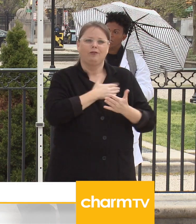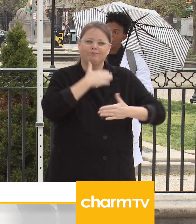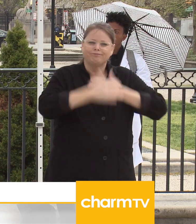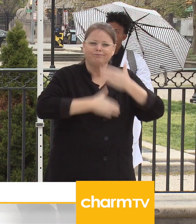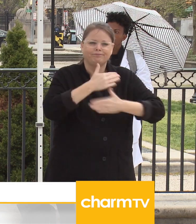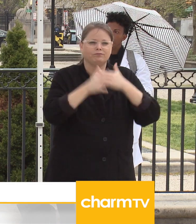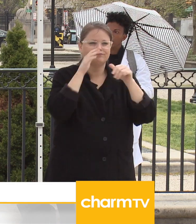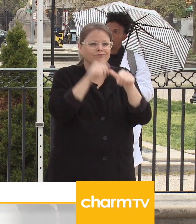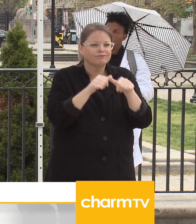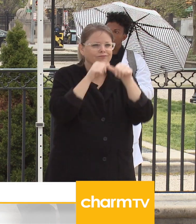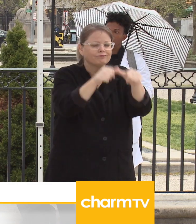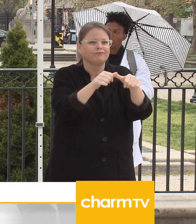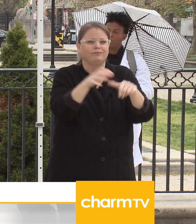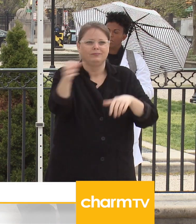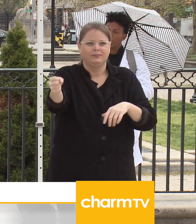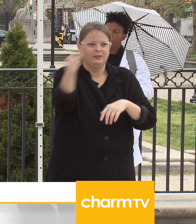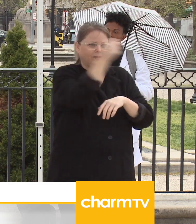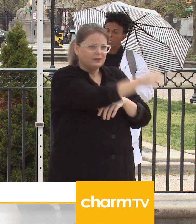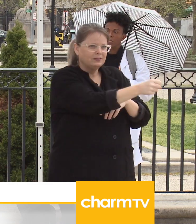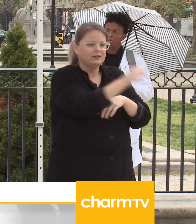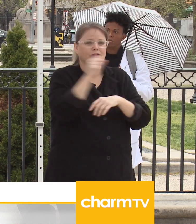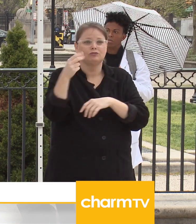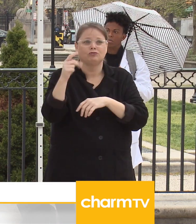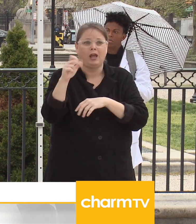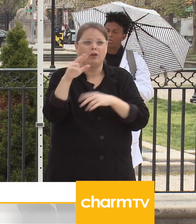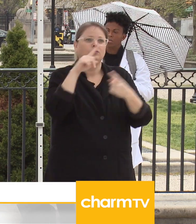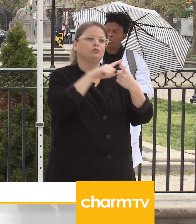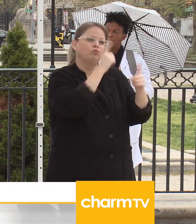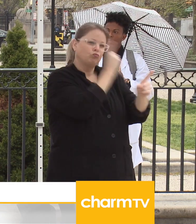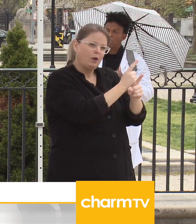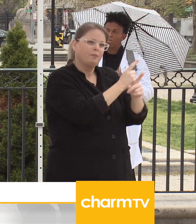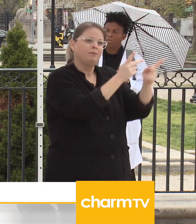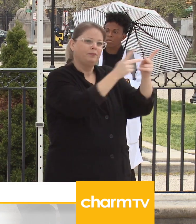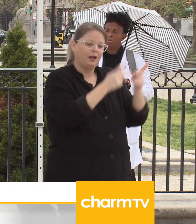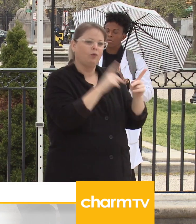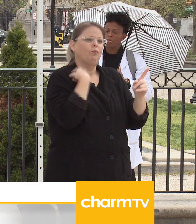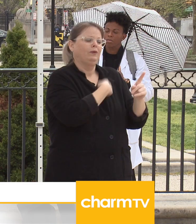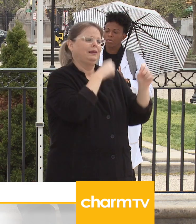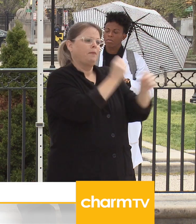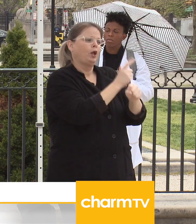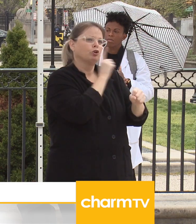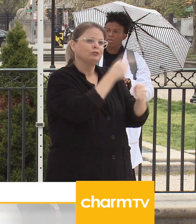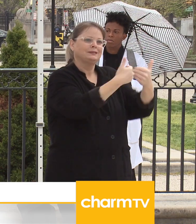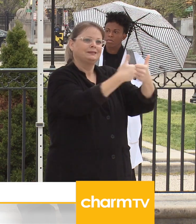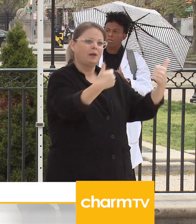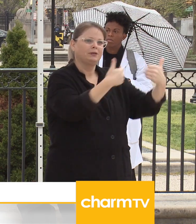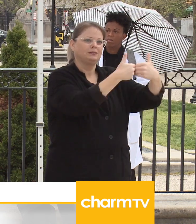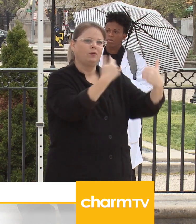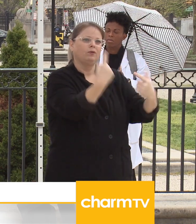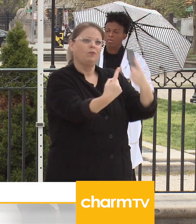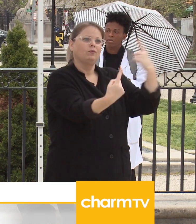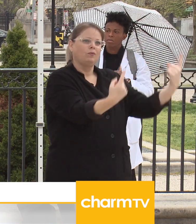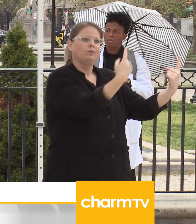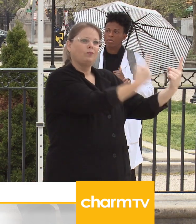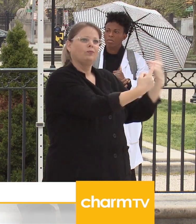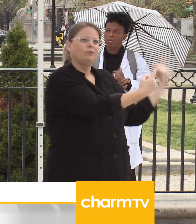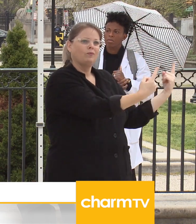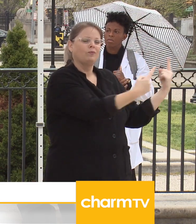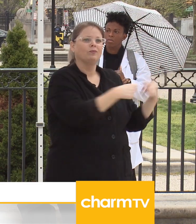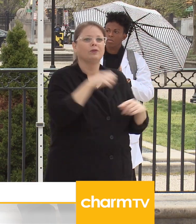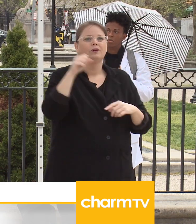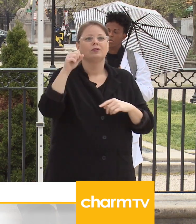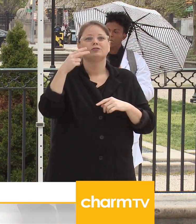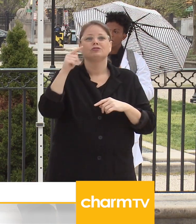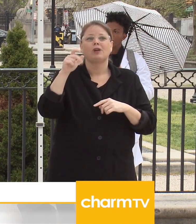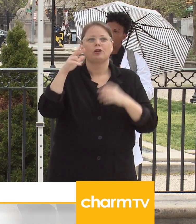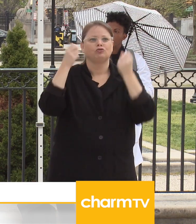individuals to places where they can appropriately social distance. Again, Monument Street will be moving to another location and across